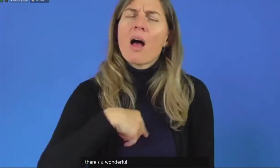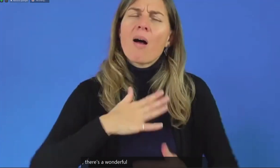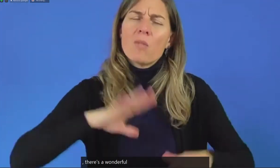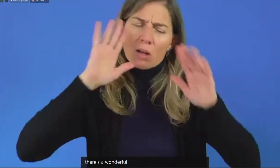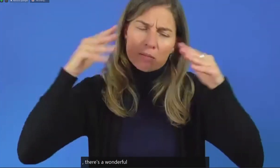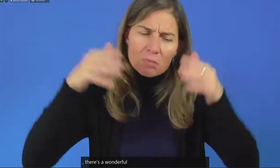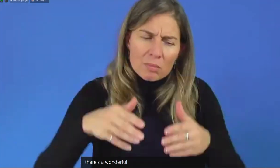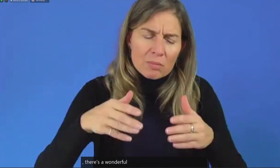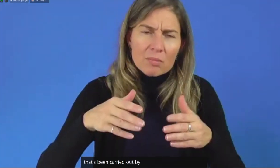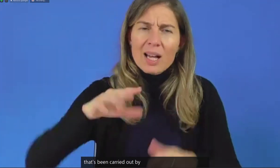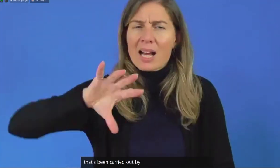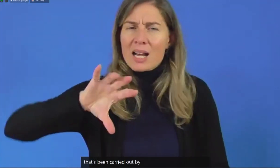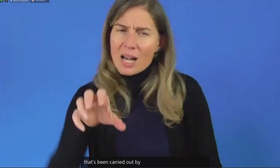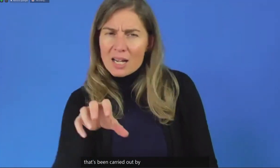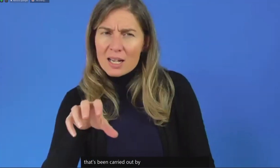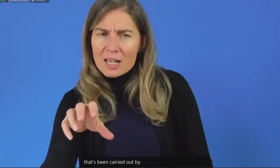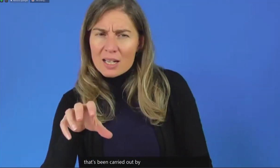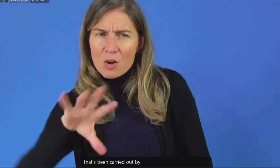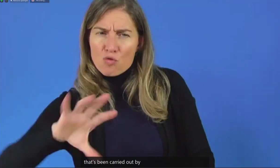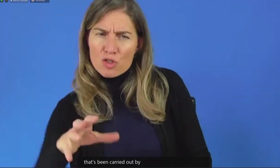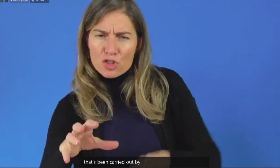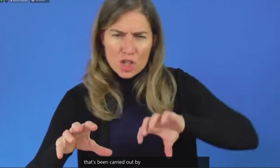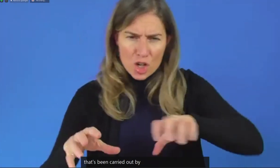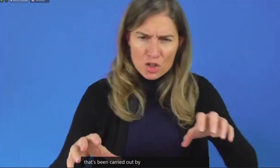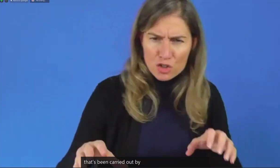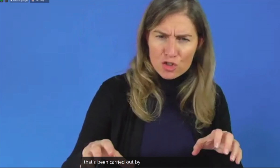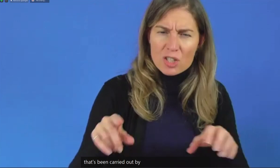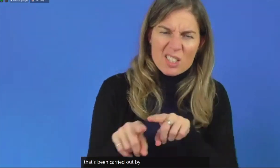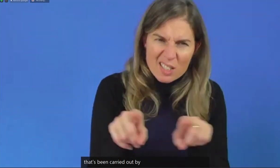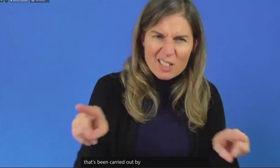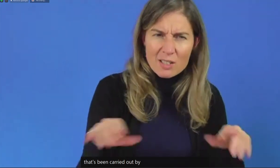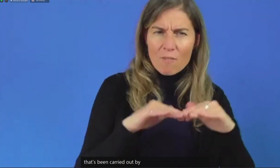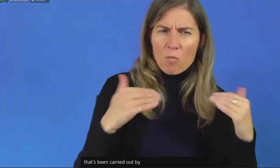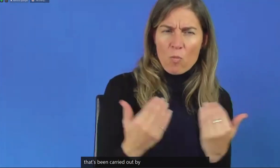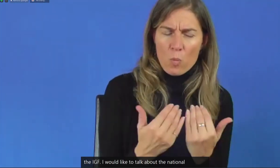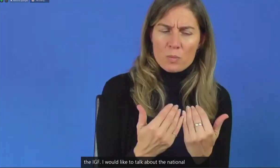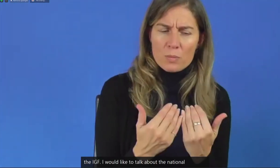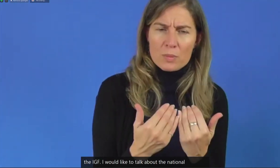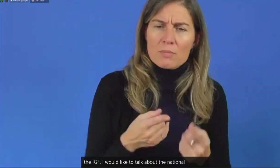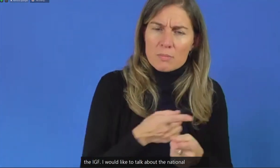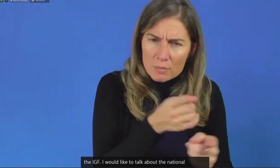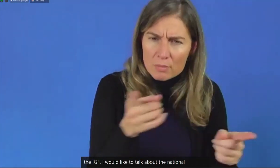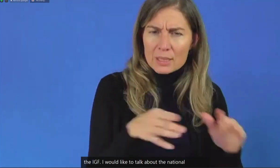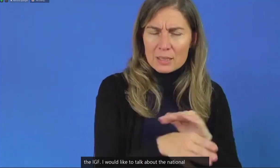Internet Governance Forums and their accessibility. At APR IGF, Asia Pacific Regional